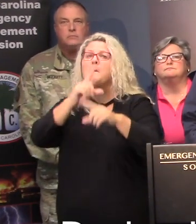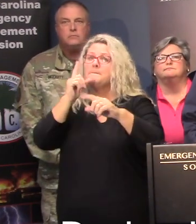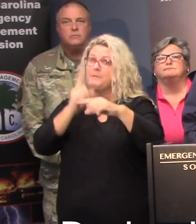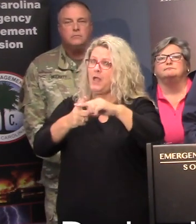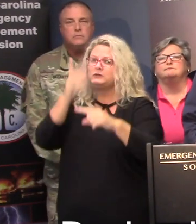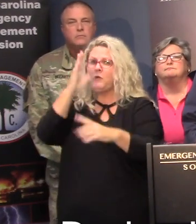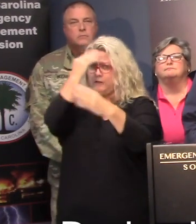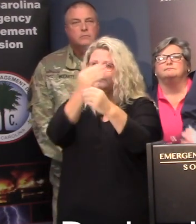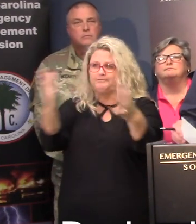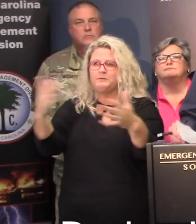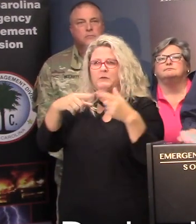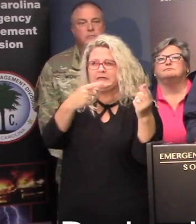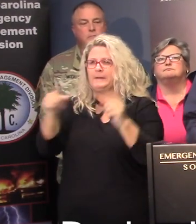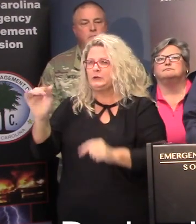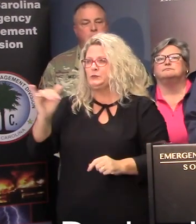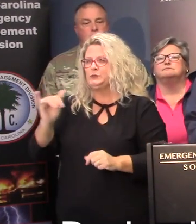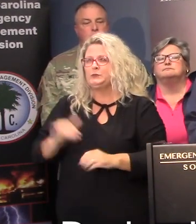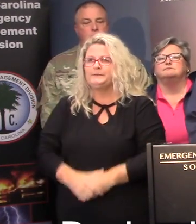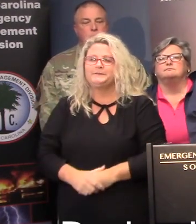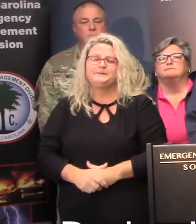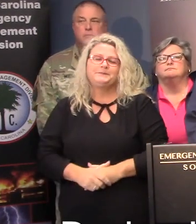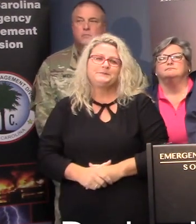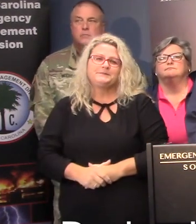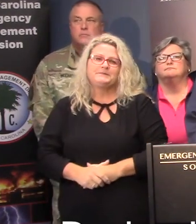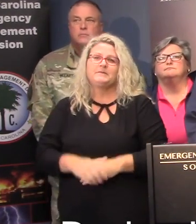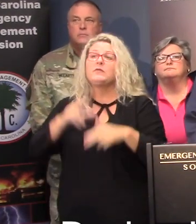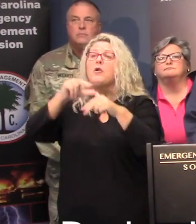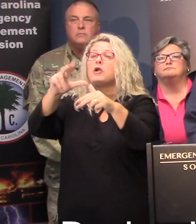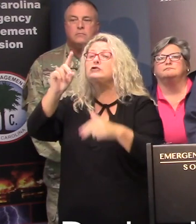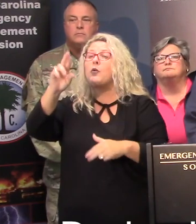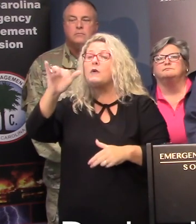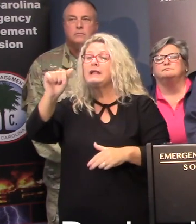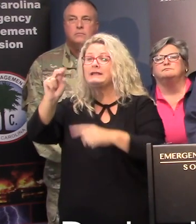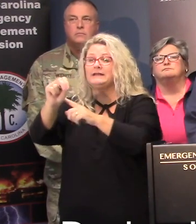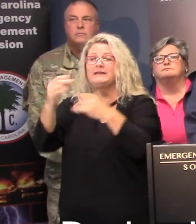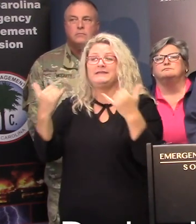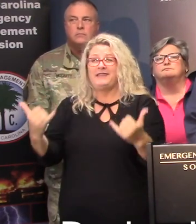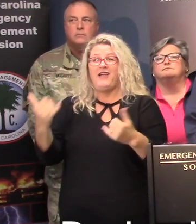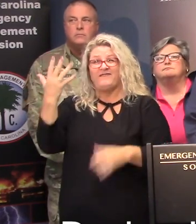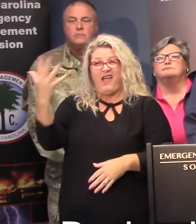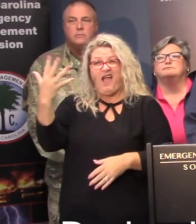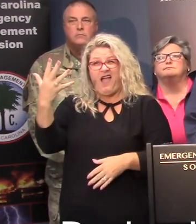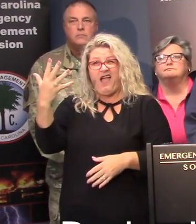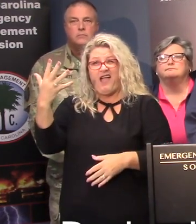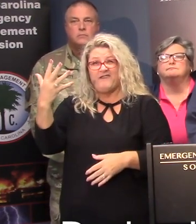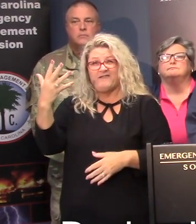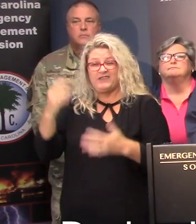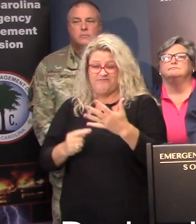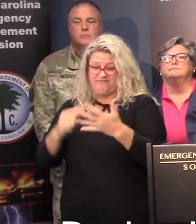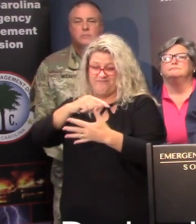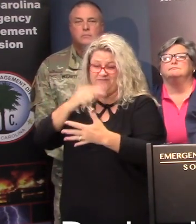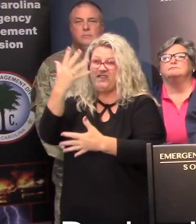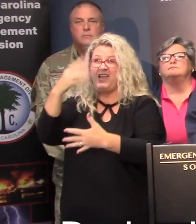informed of what is happening. Hurricane Dorian, as I said, is now Category 5. That's 185